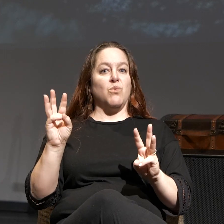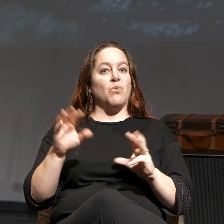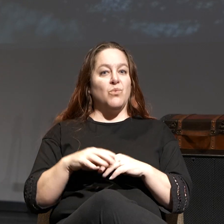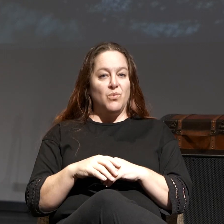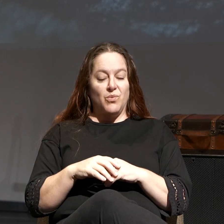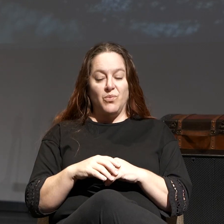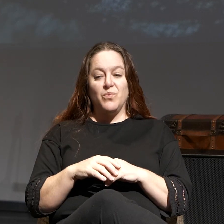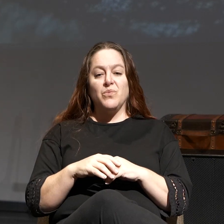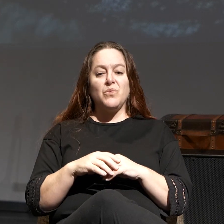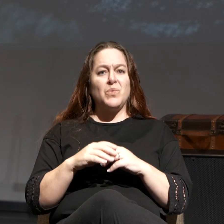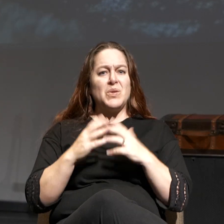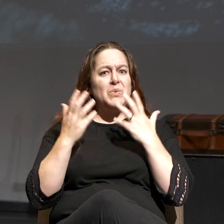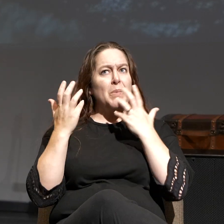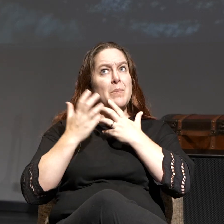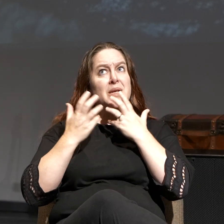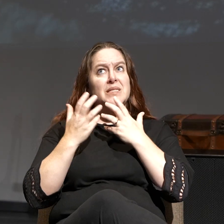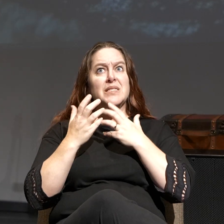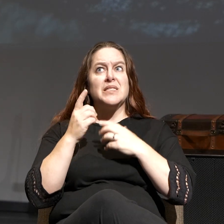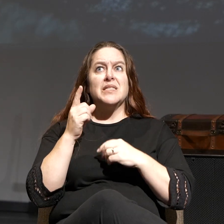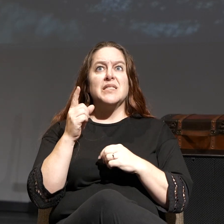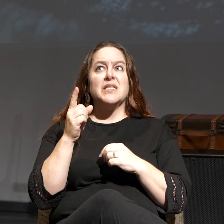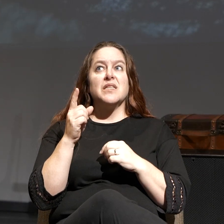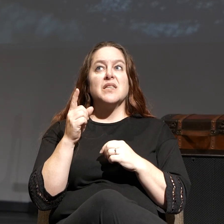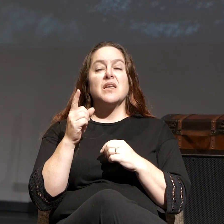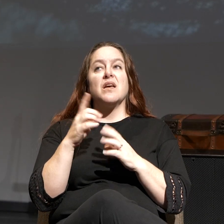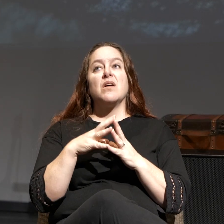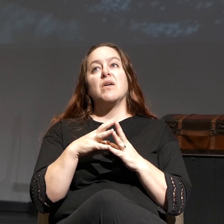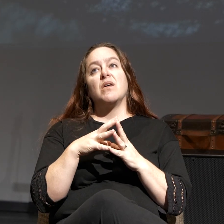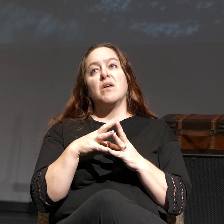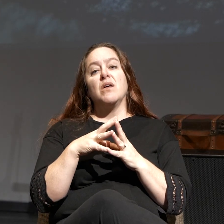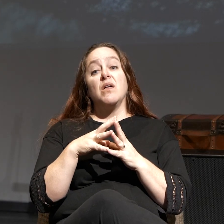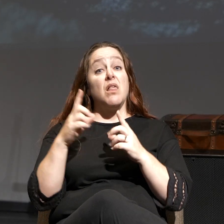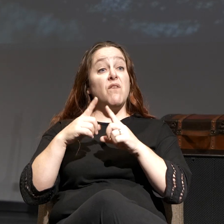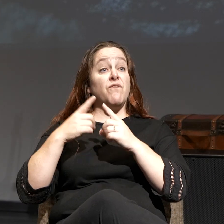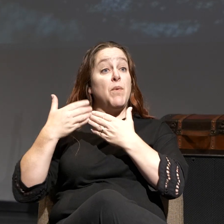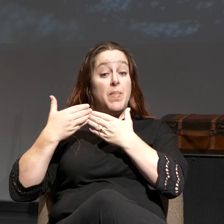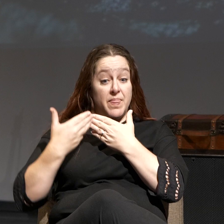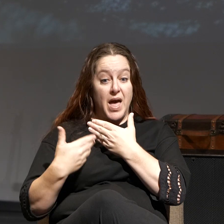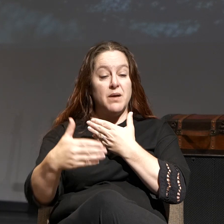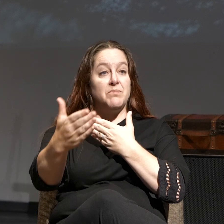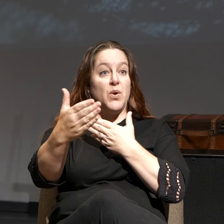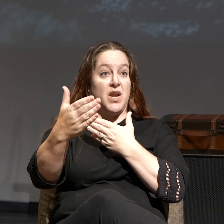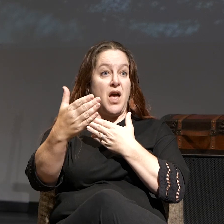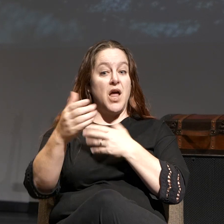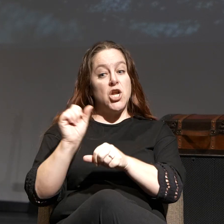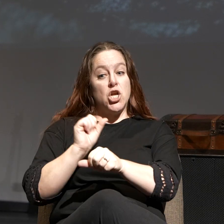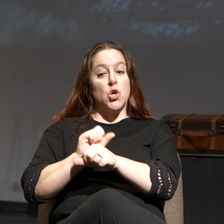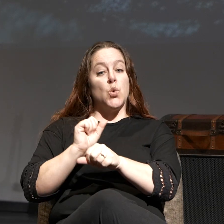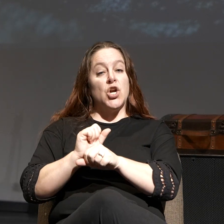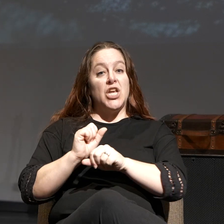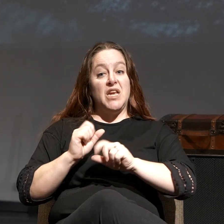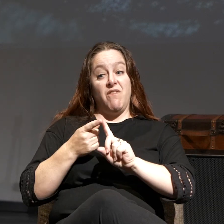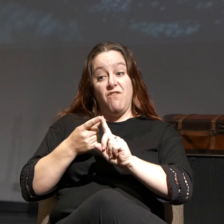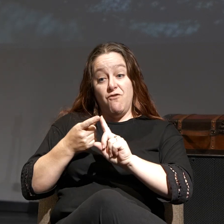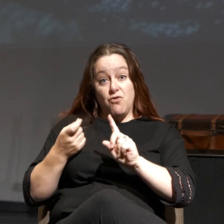what's so amazing about this is that then from that point on, you work from your righteousness